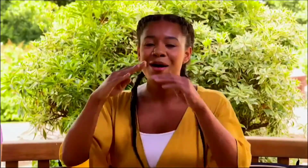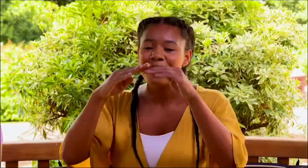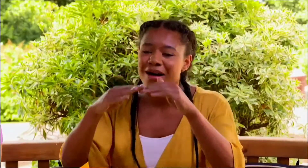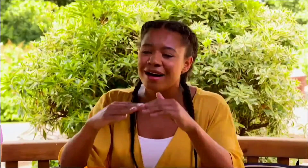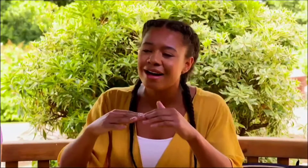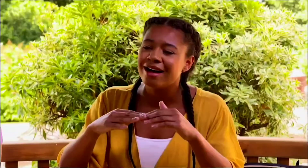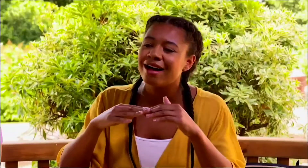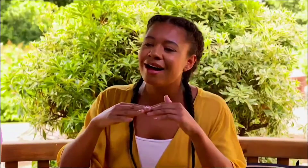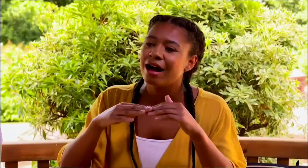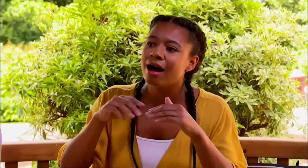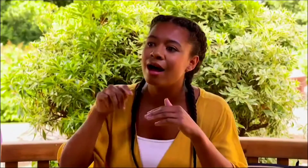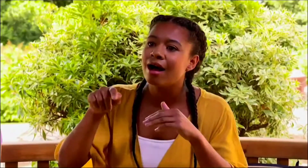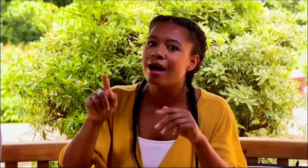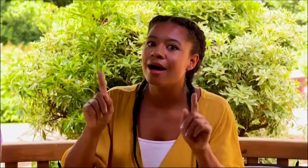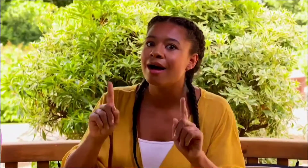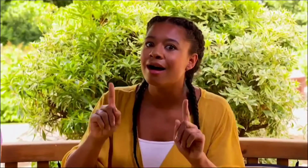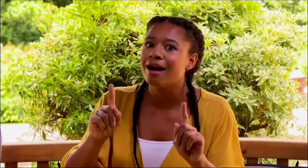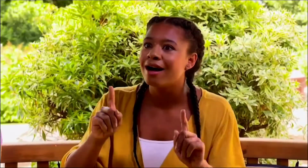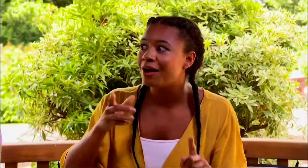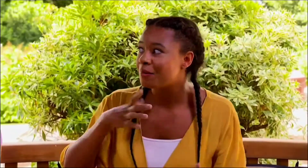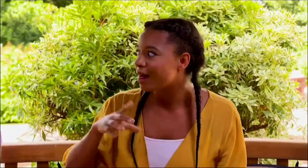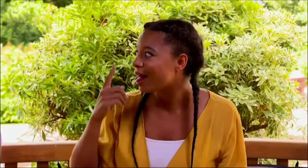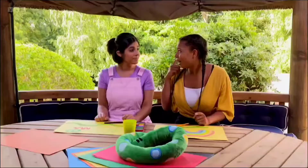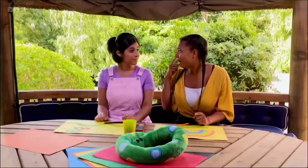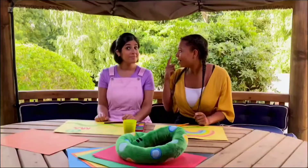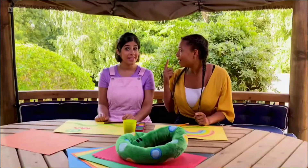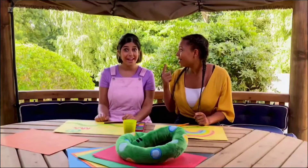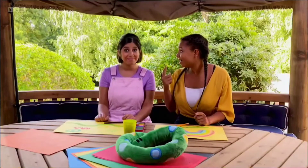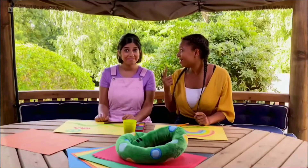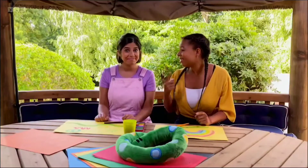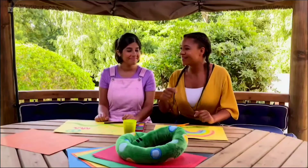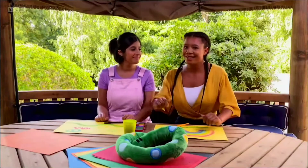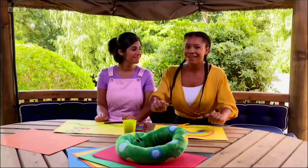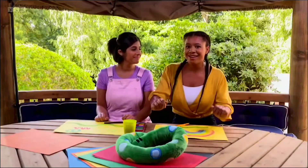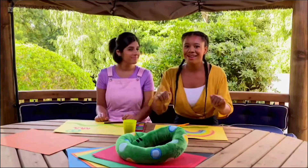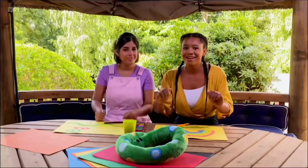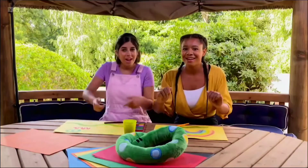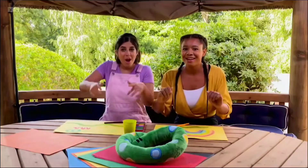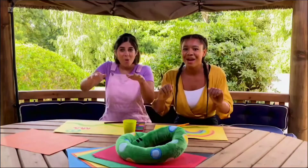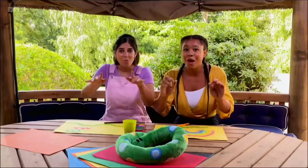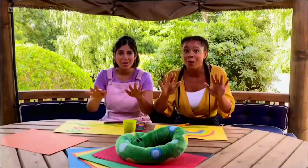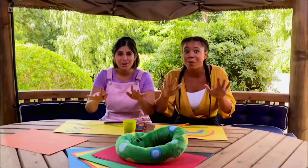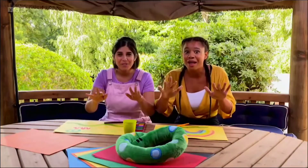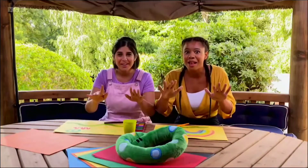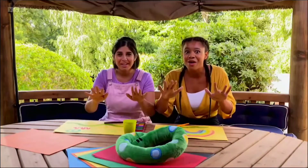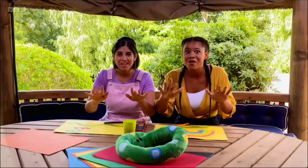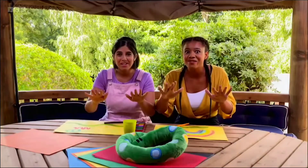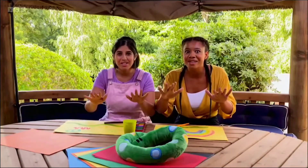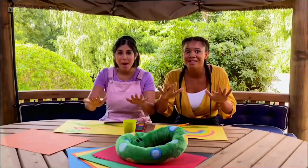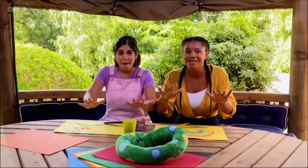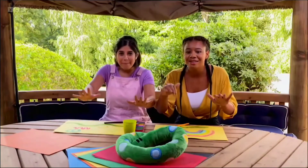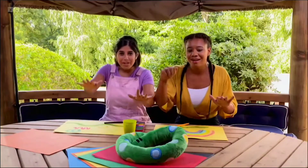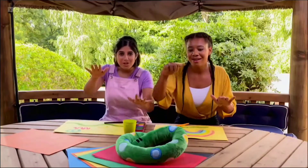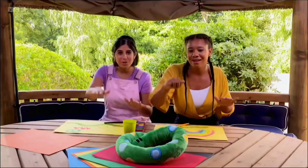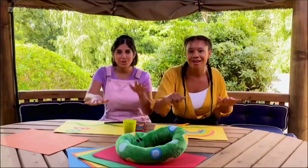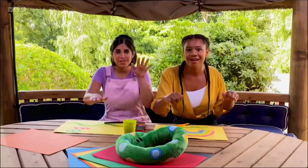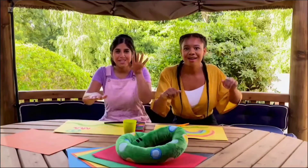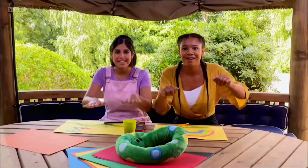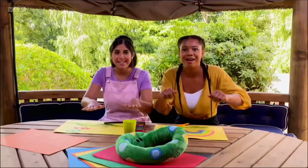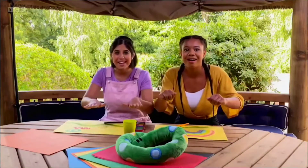over the rainbow. Shall we see how it goes? Yeah. Wiggle your fingers, make sure you're steady,